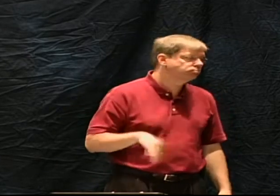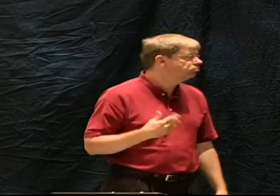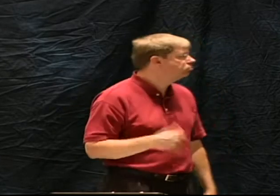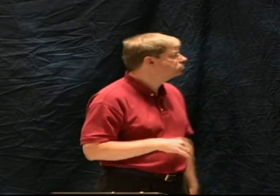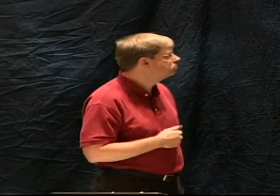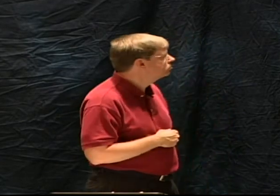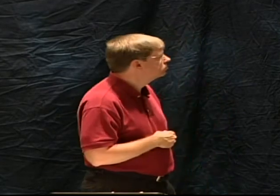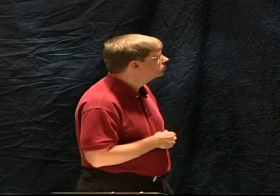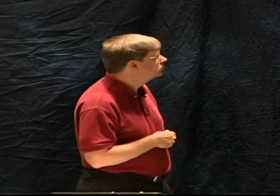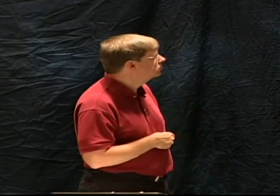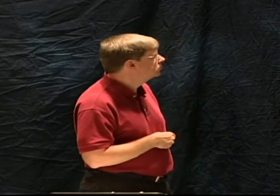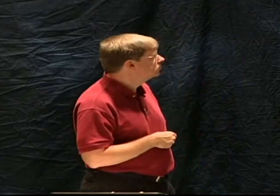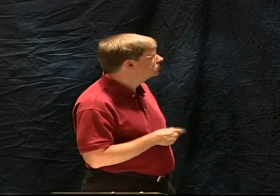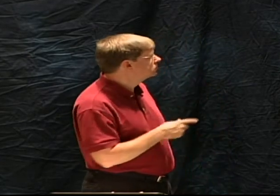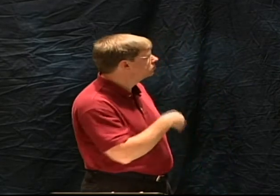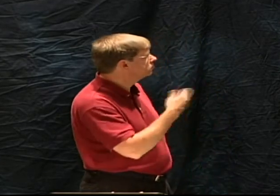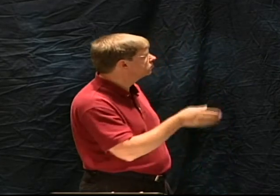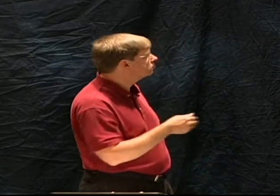don't accept that as true.